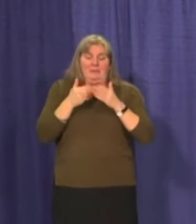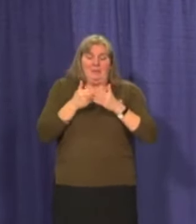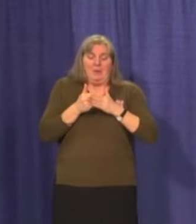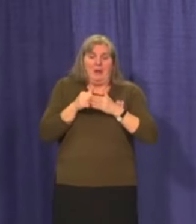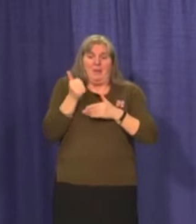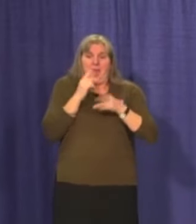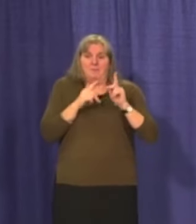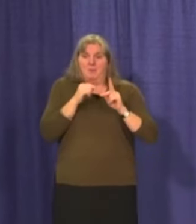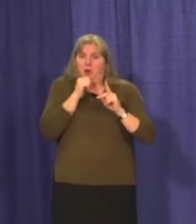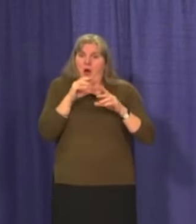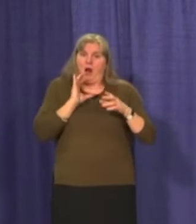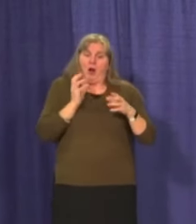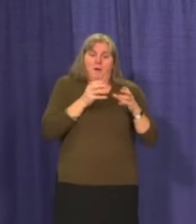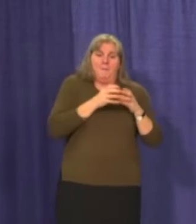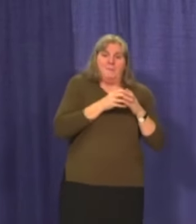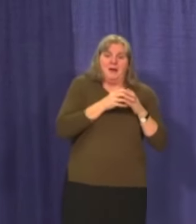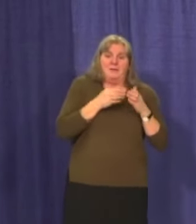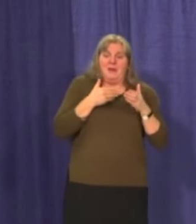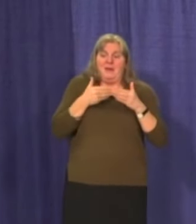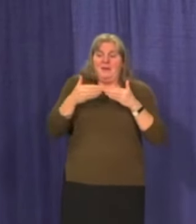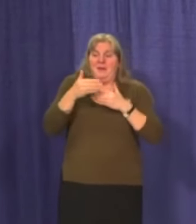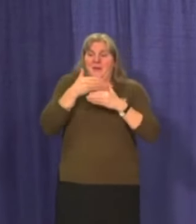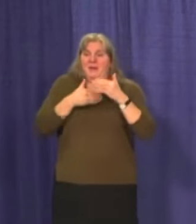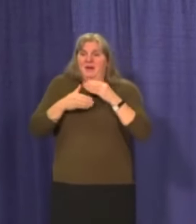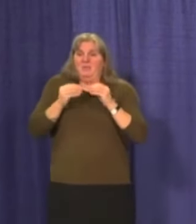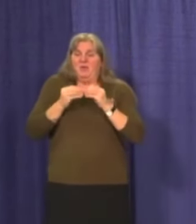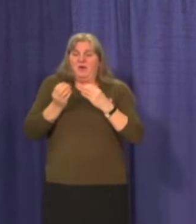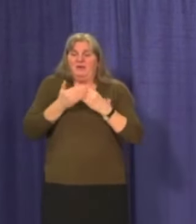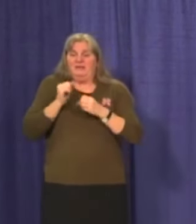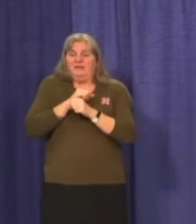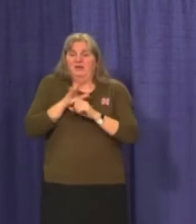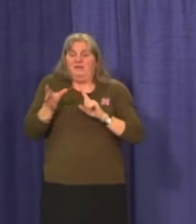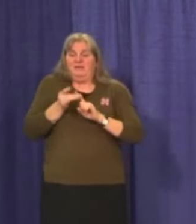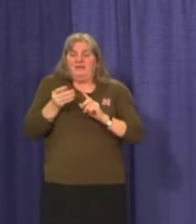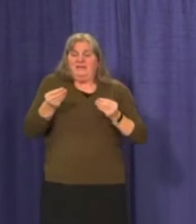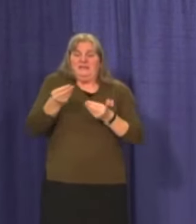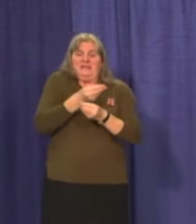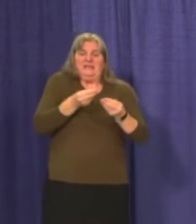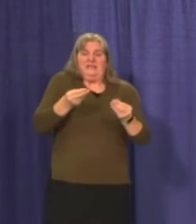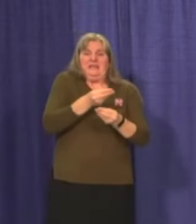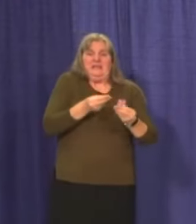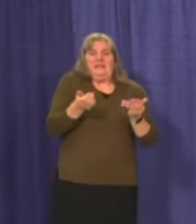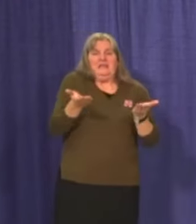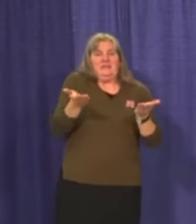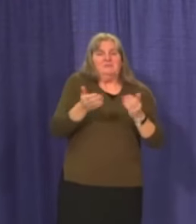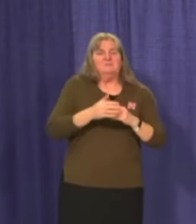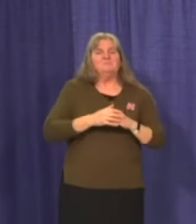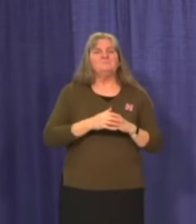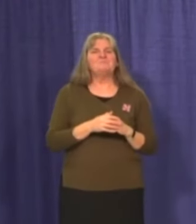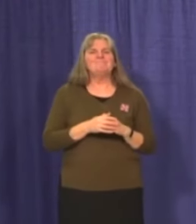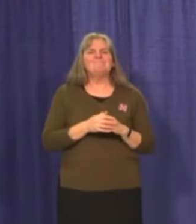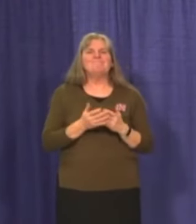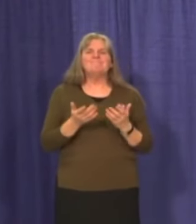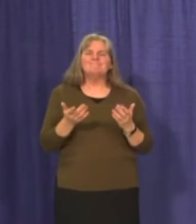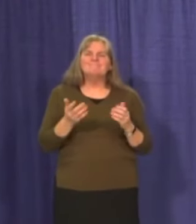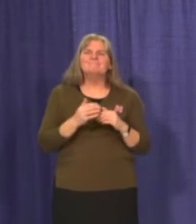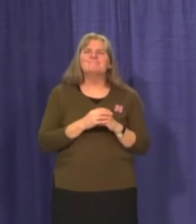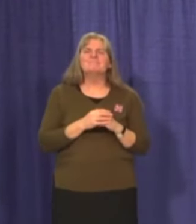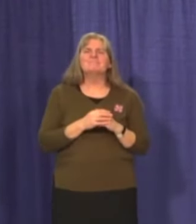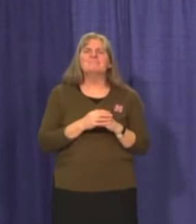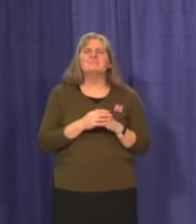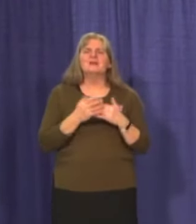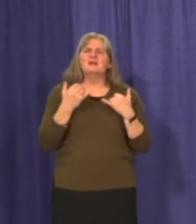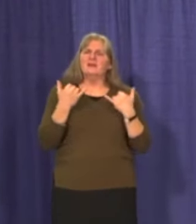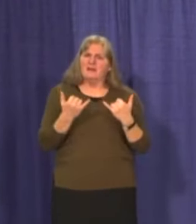not from our bubble, that we can be more susceptible to COVID-19 infection. There is no need at this point